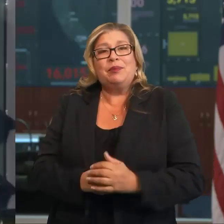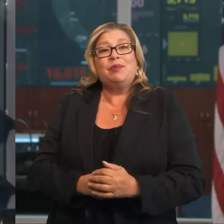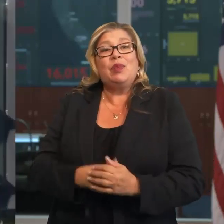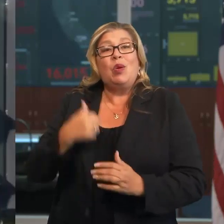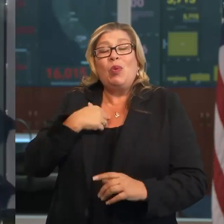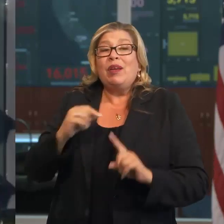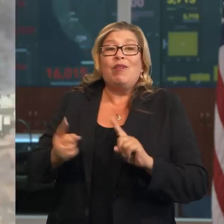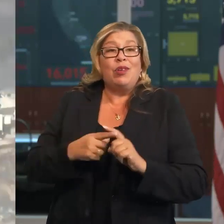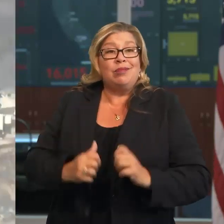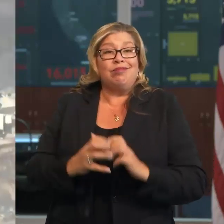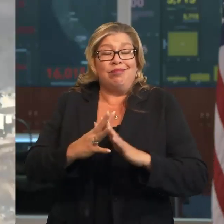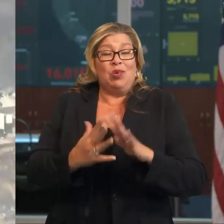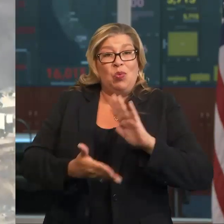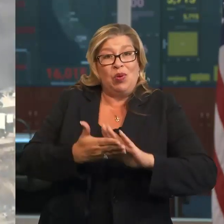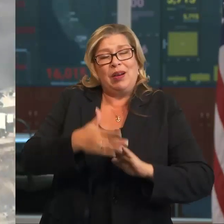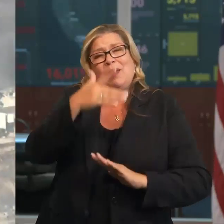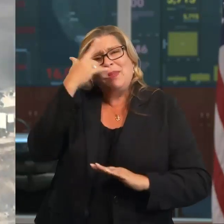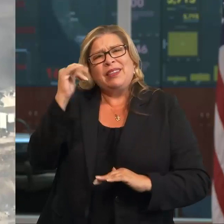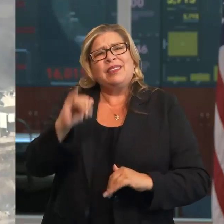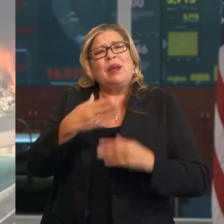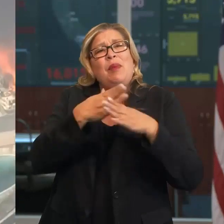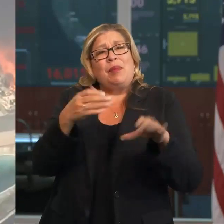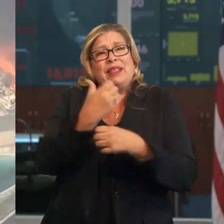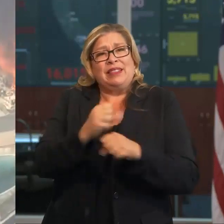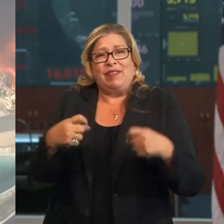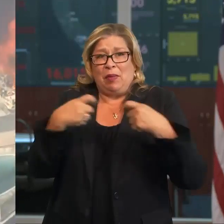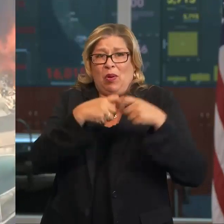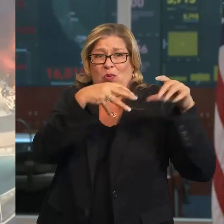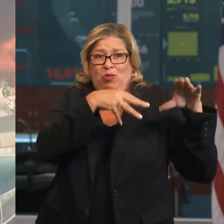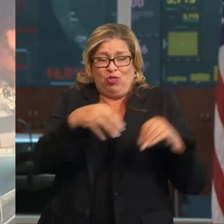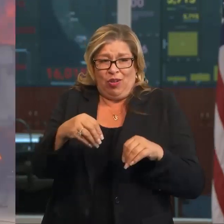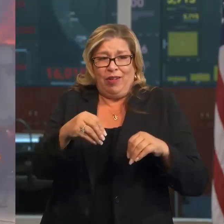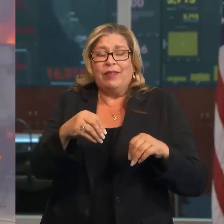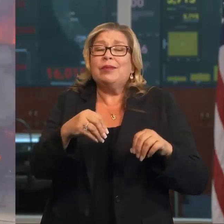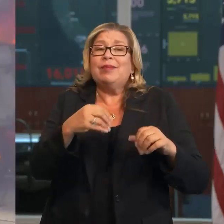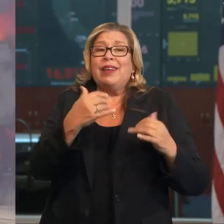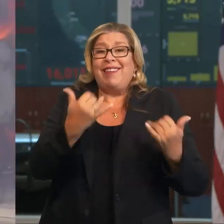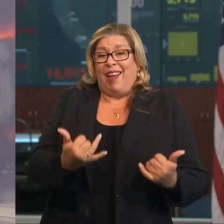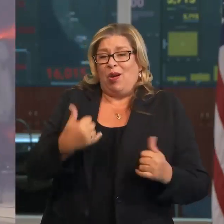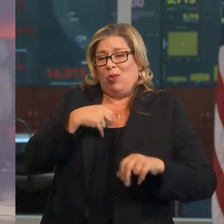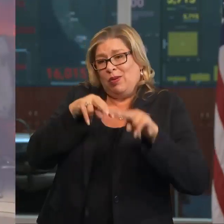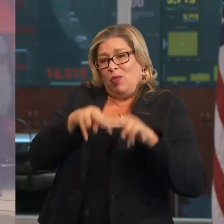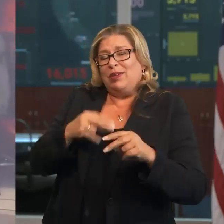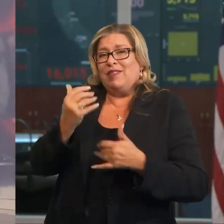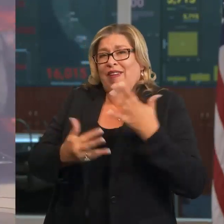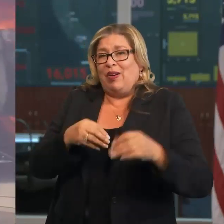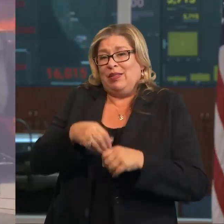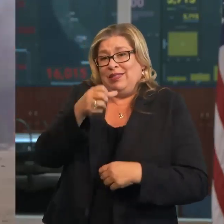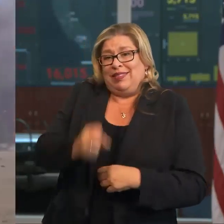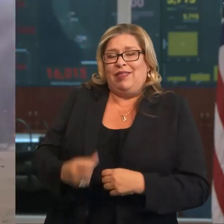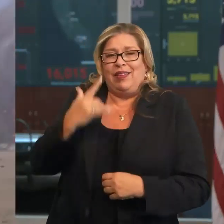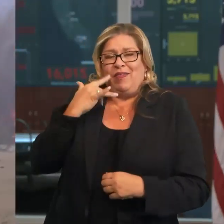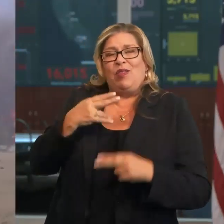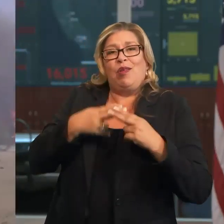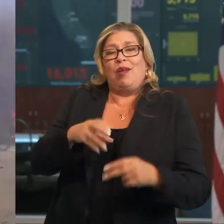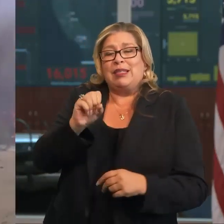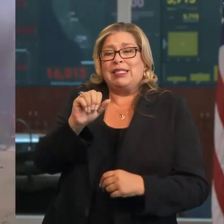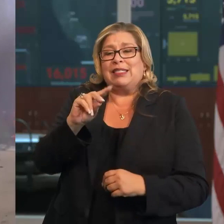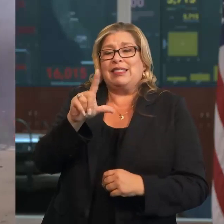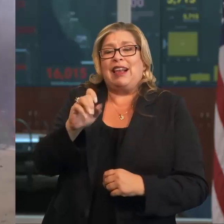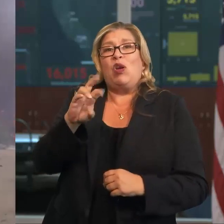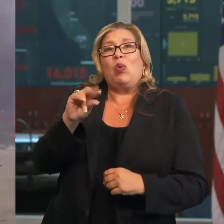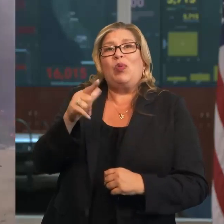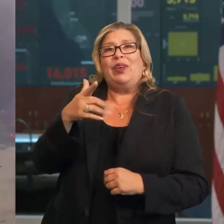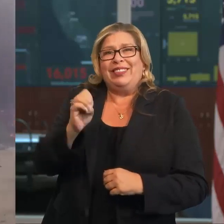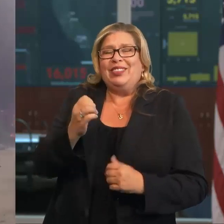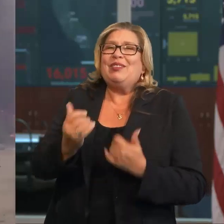safety power shutoff and now for multiple fires in Southern California the most significant of which is a Saddle Ridge fire burning in the